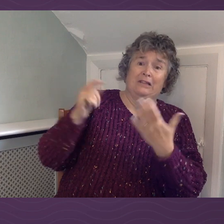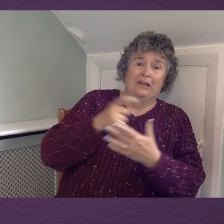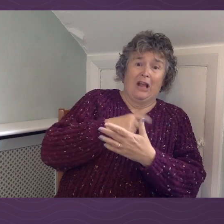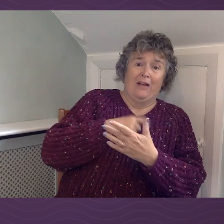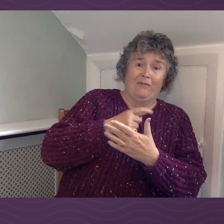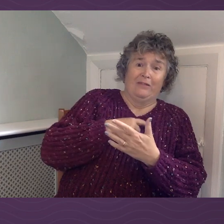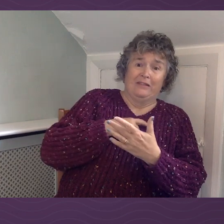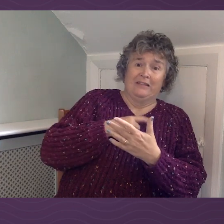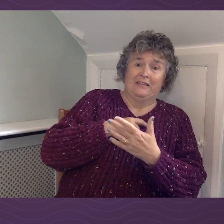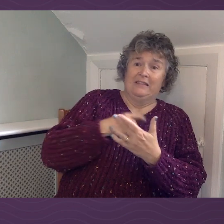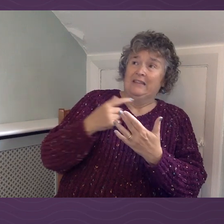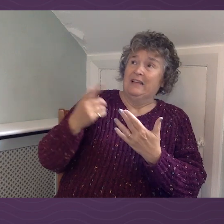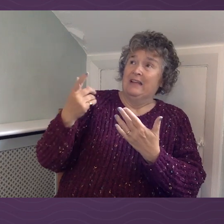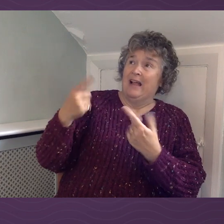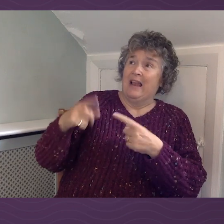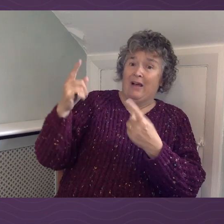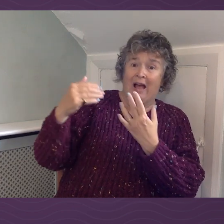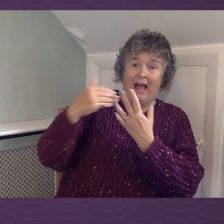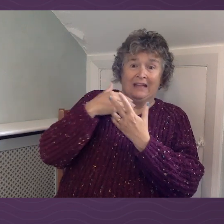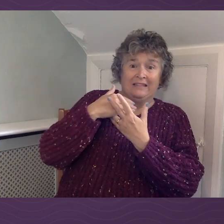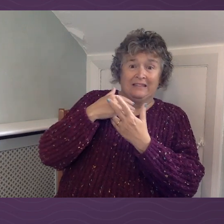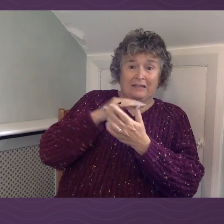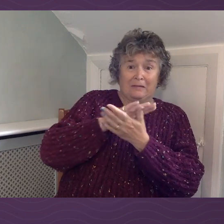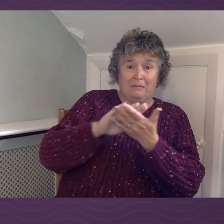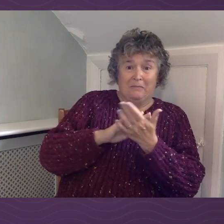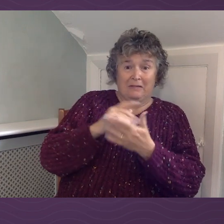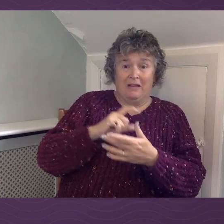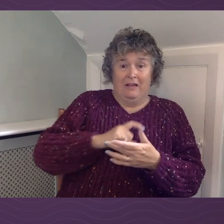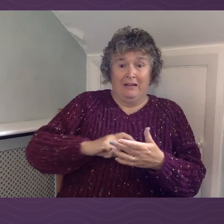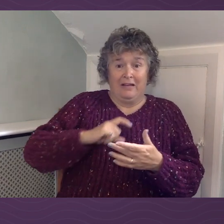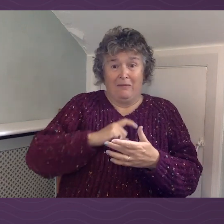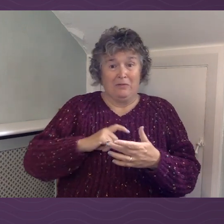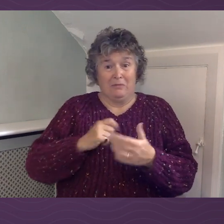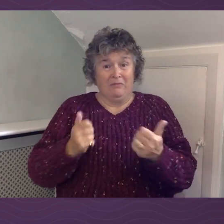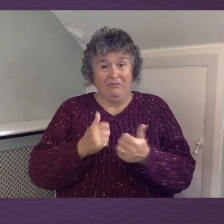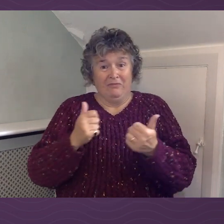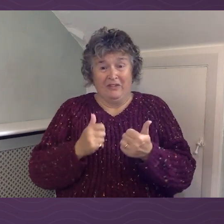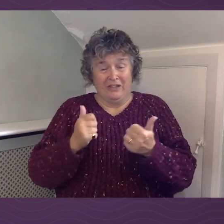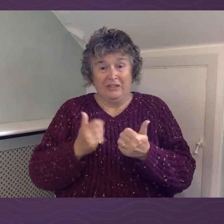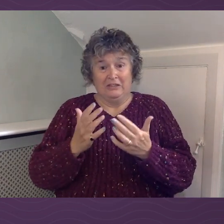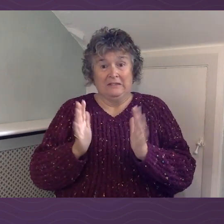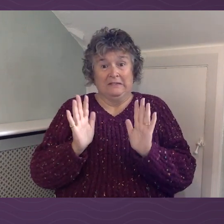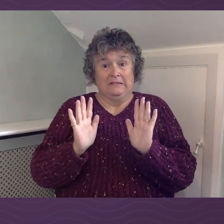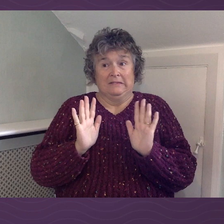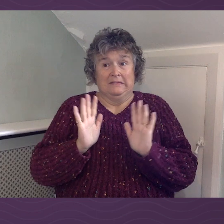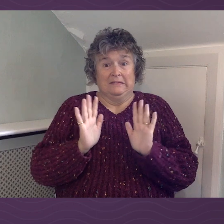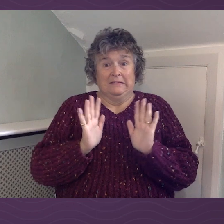If I let God in, it might break my comfort and this zone of security around me.